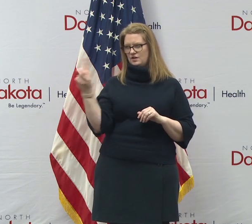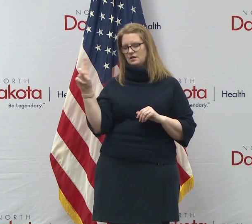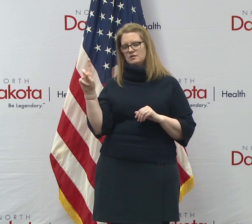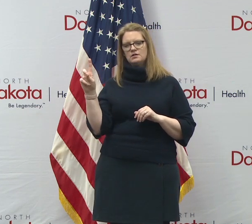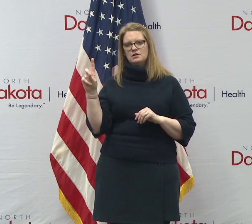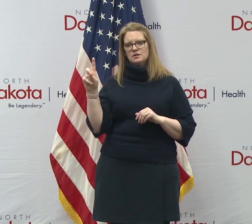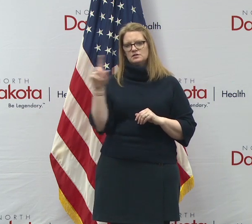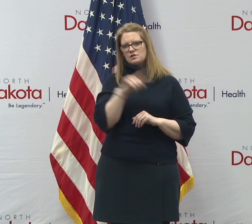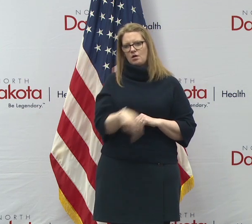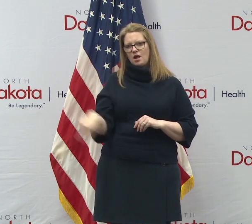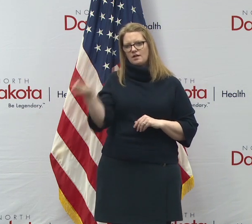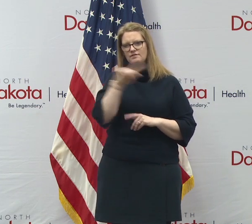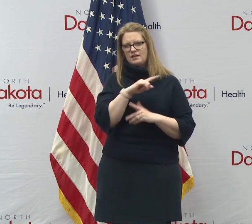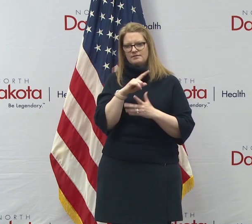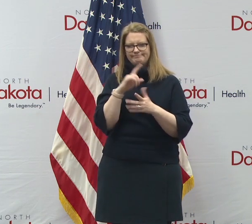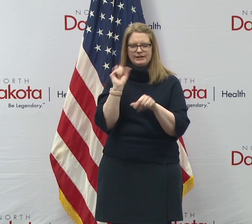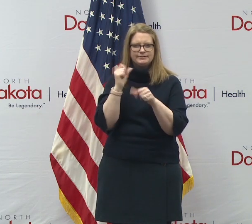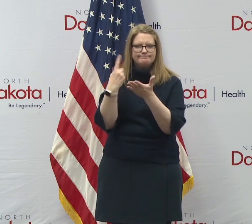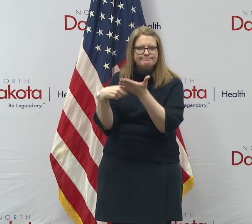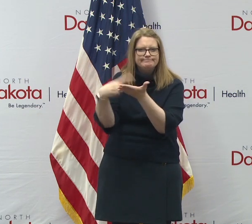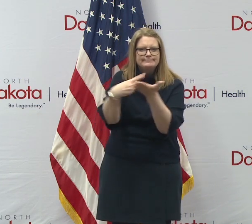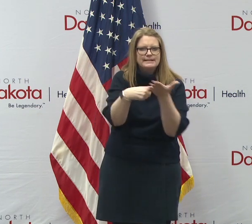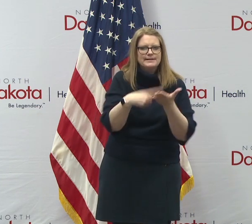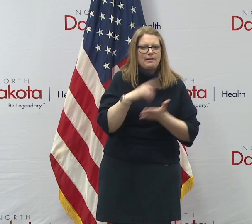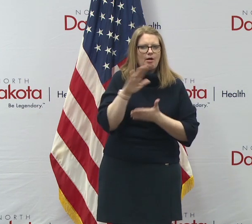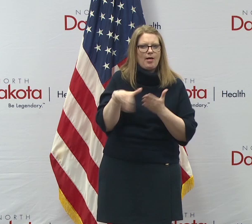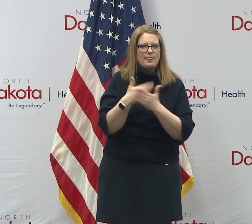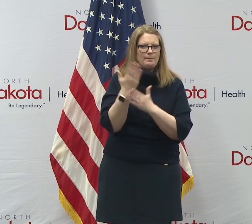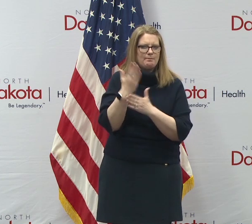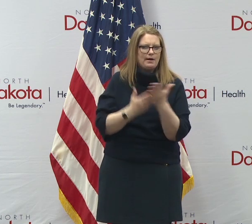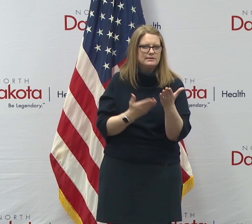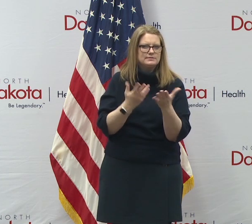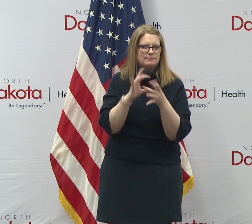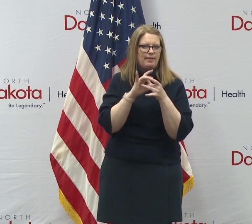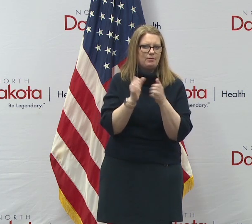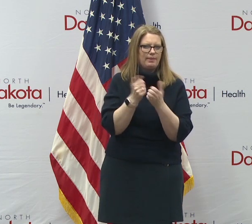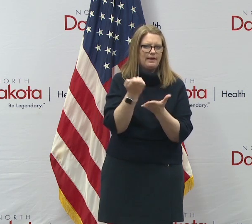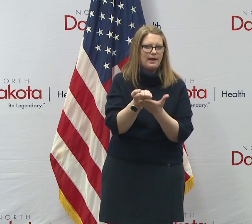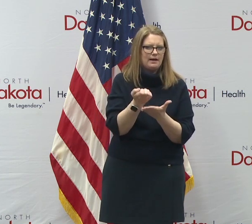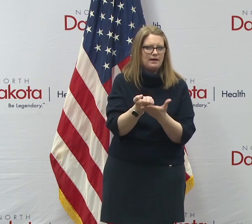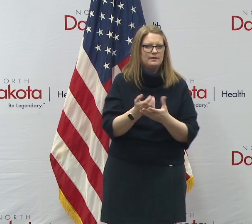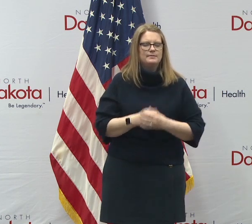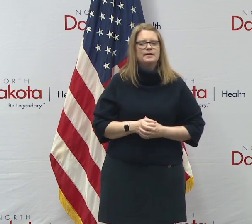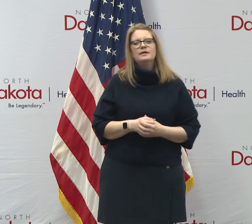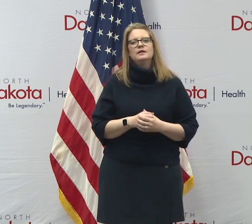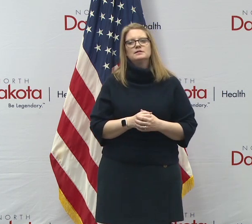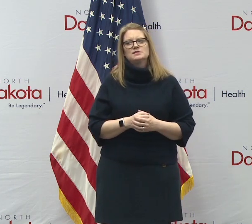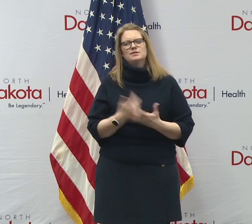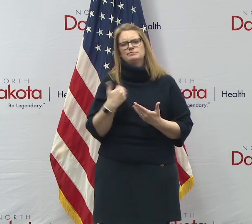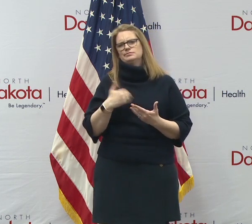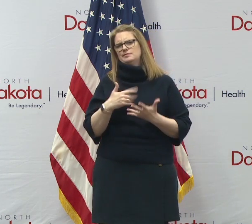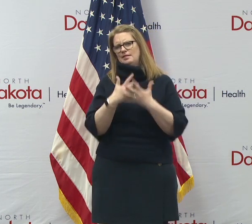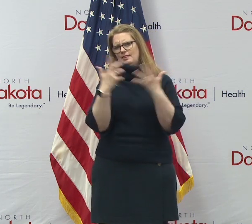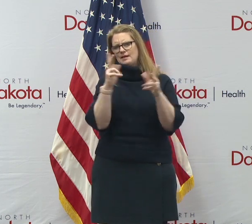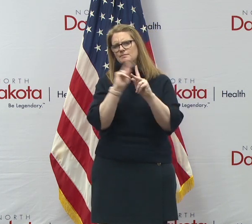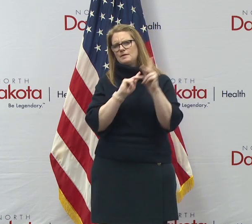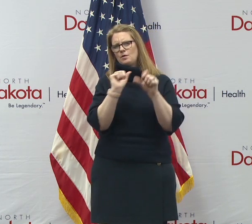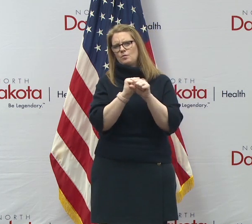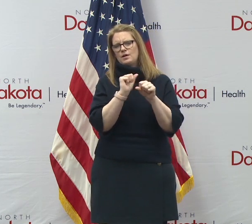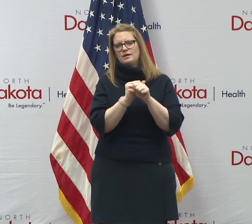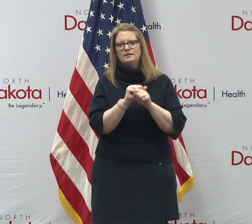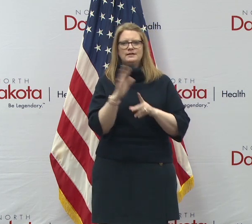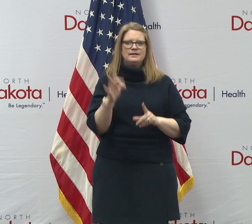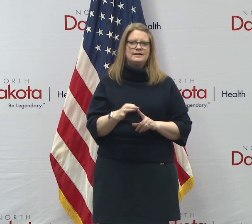new information about the economic side of things. So big, huge team effort, lots of people working on it and, uh, special thanks to,